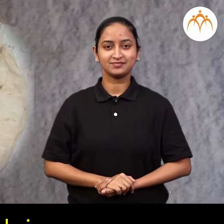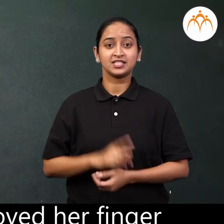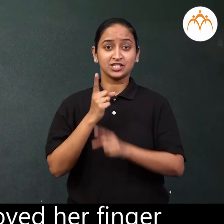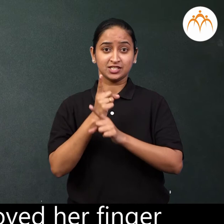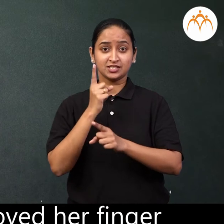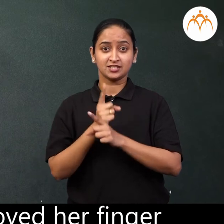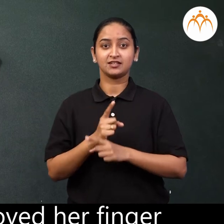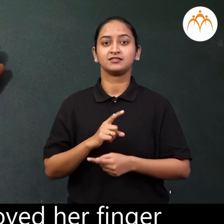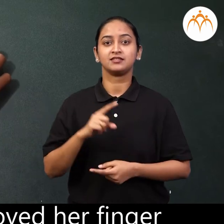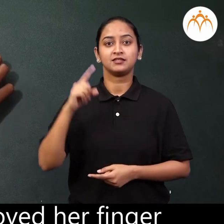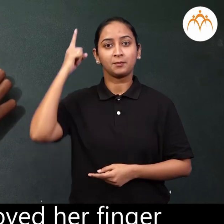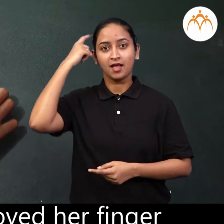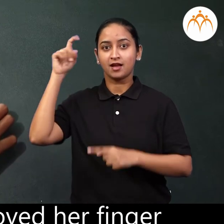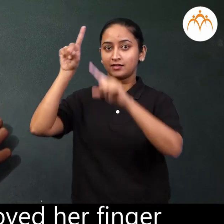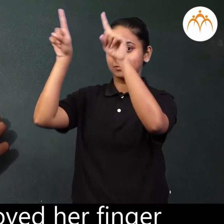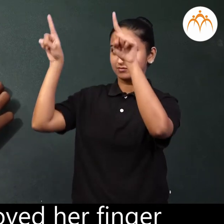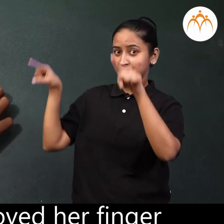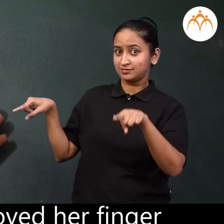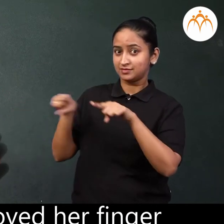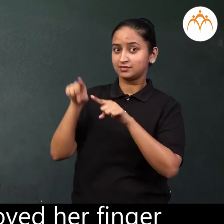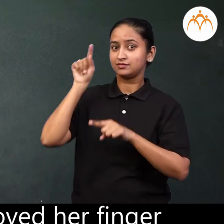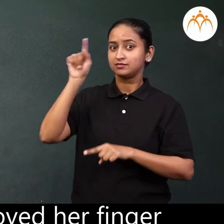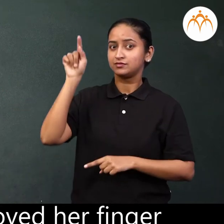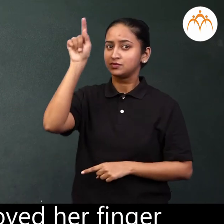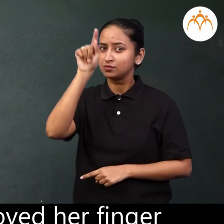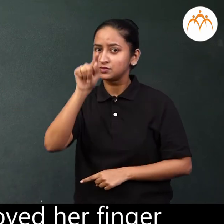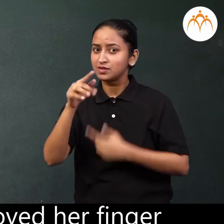The teacher moved her finger over the shapes on the blackboard.